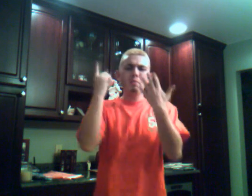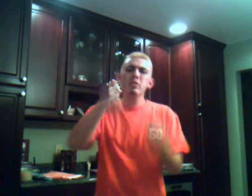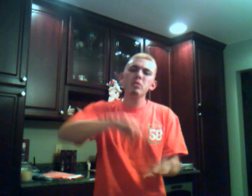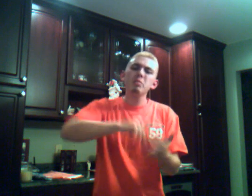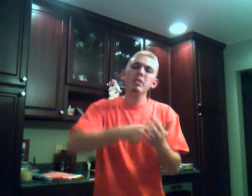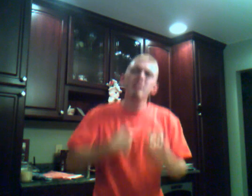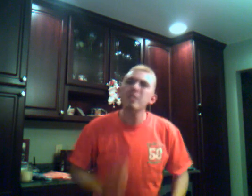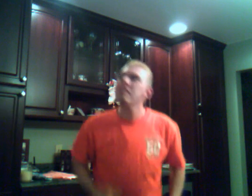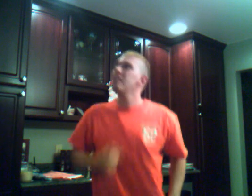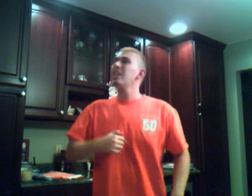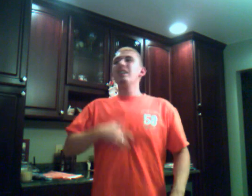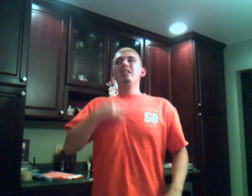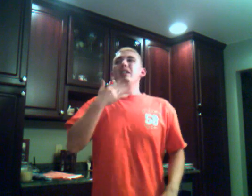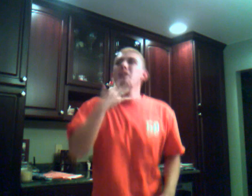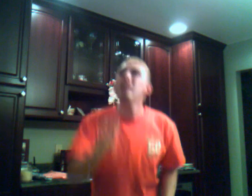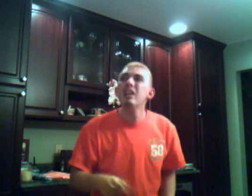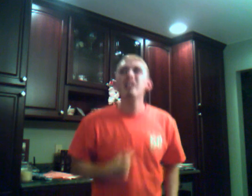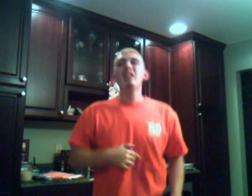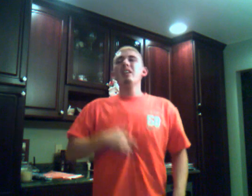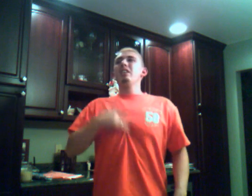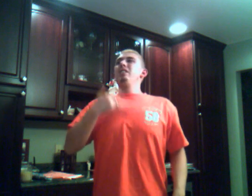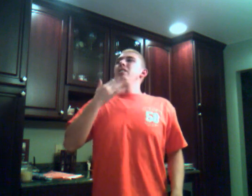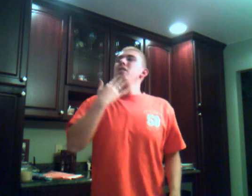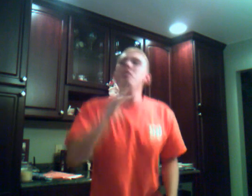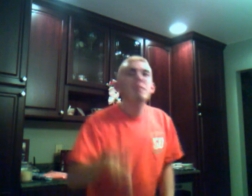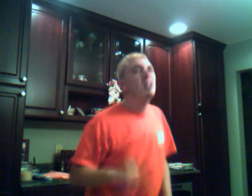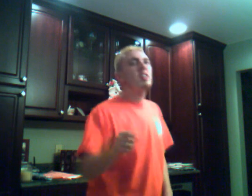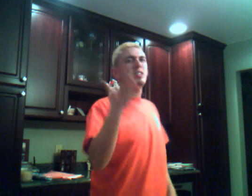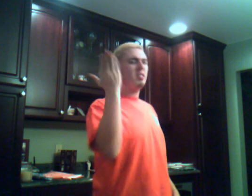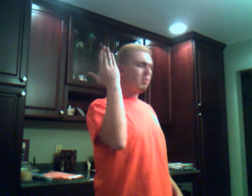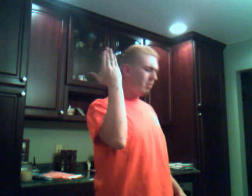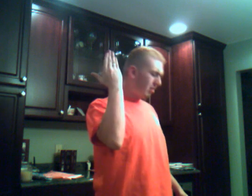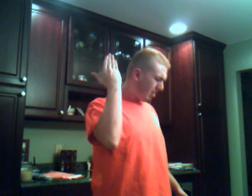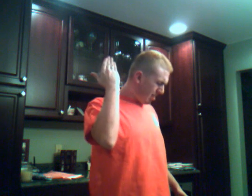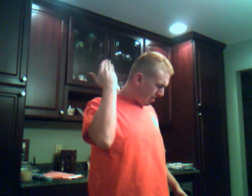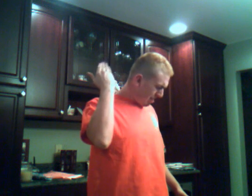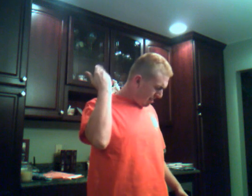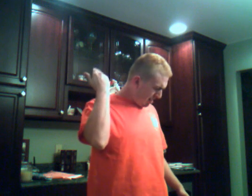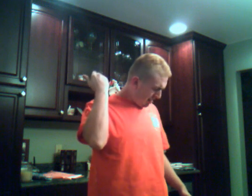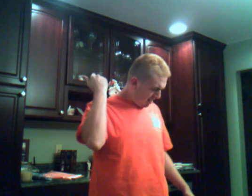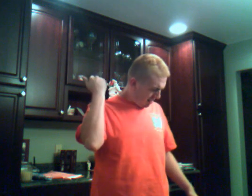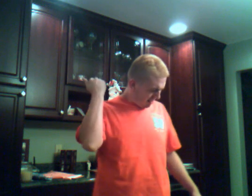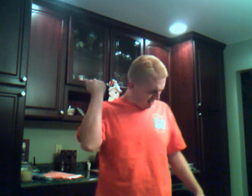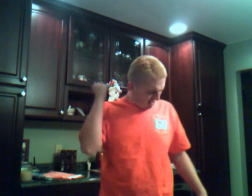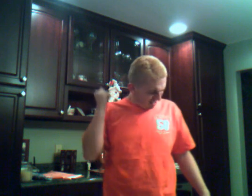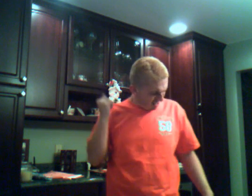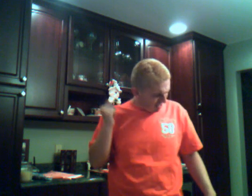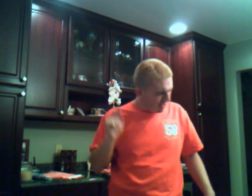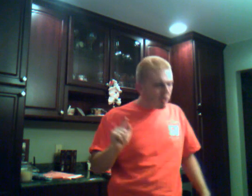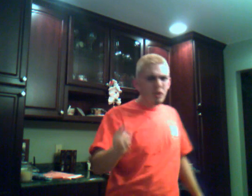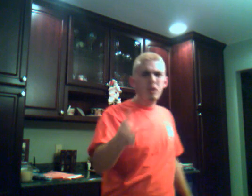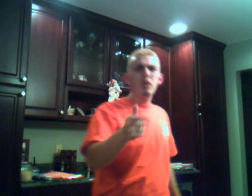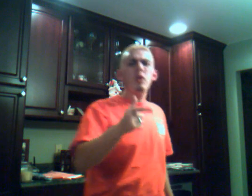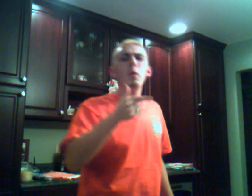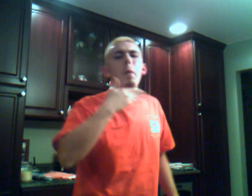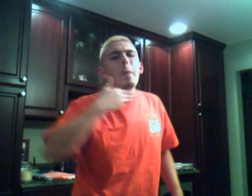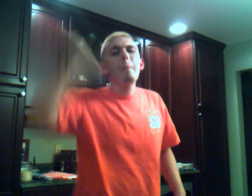need to do I feel so bad, I feel so bad You're the